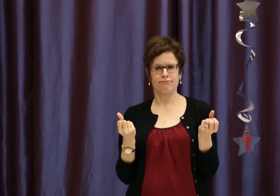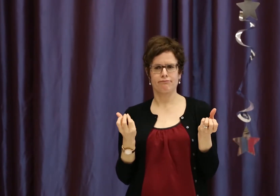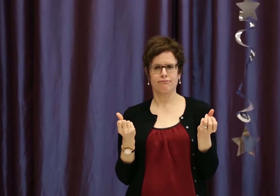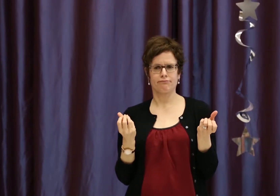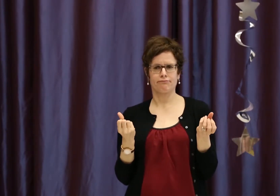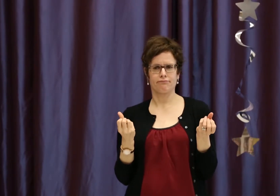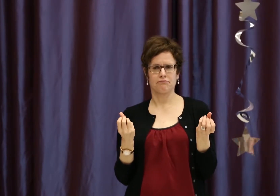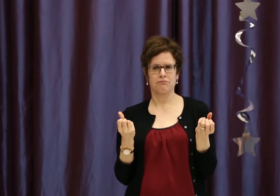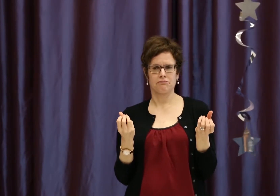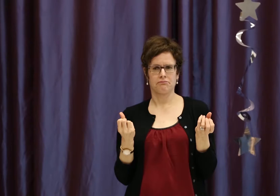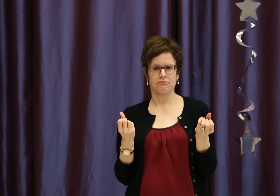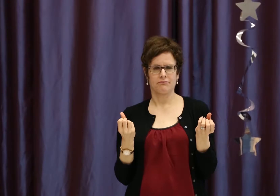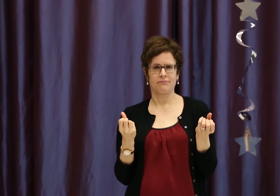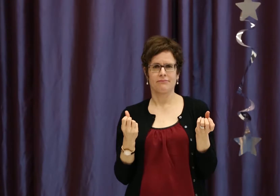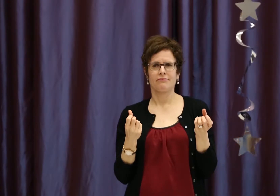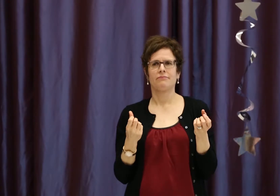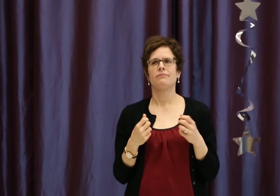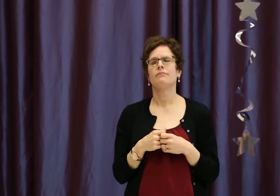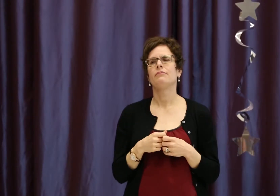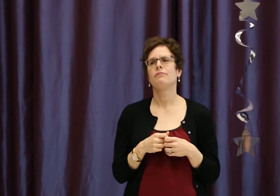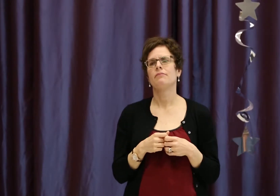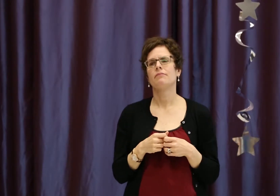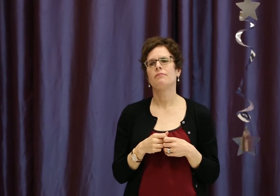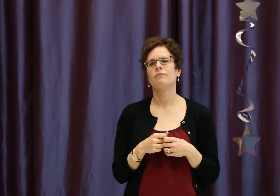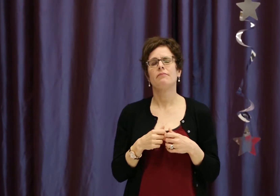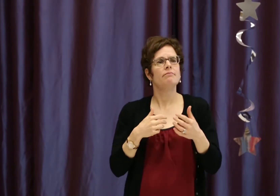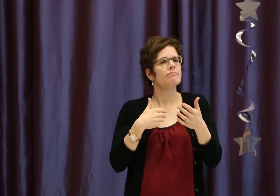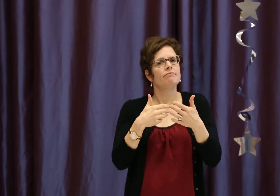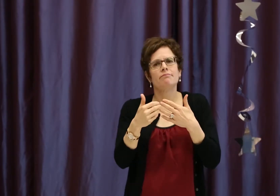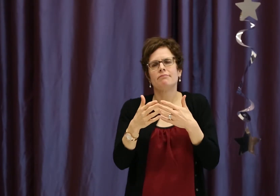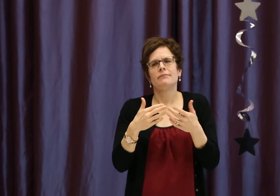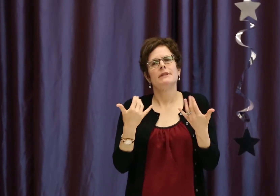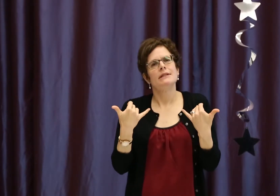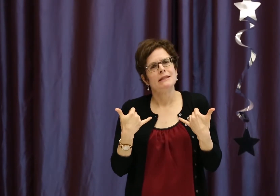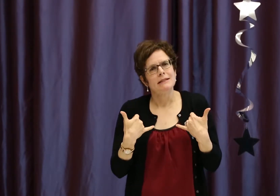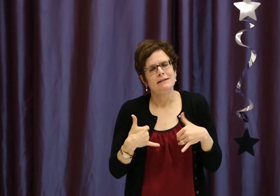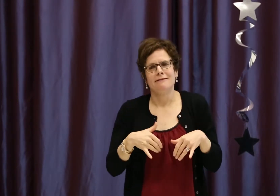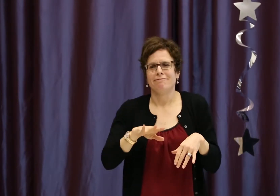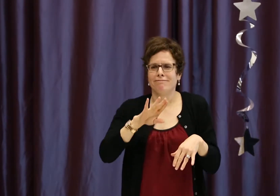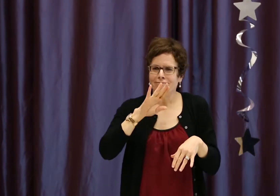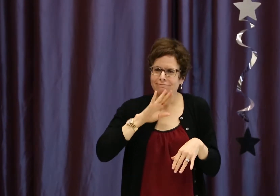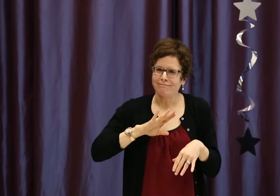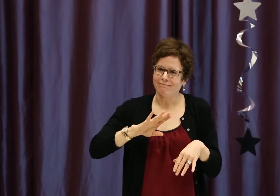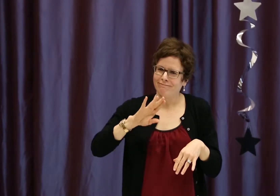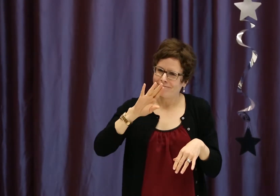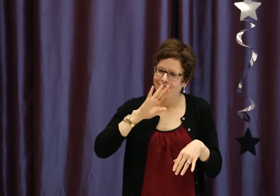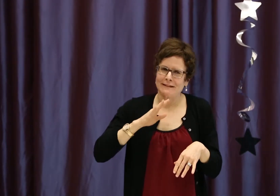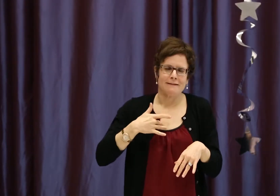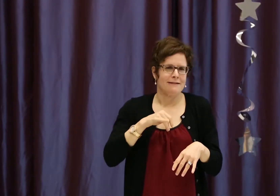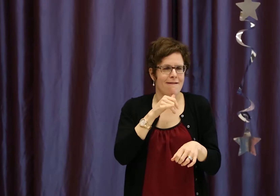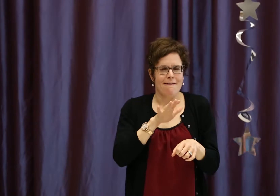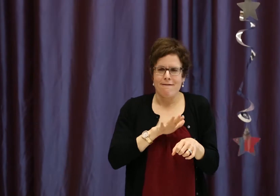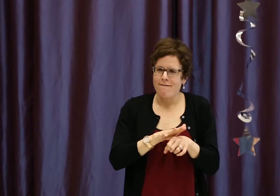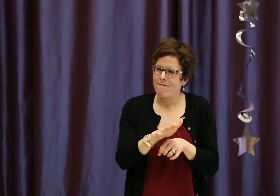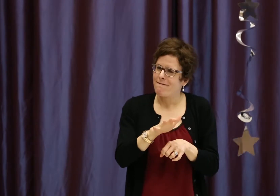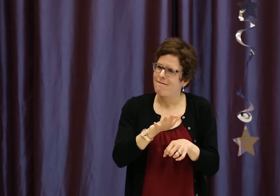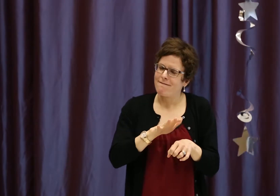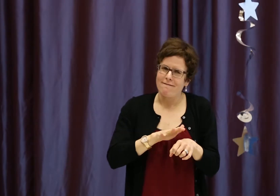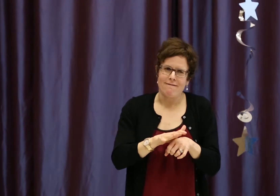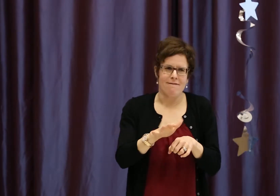use spoken English, they would revert to ASL as a backup. Regardless of this, this mother was still